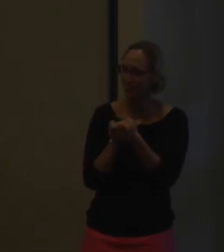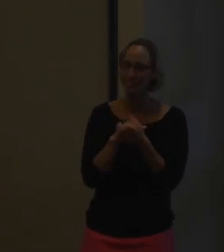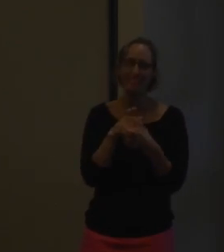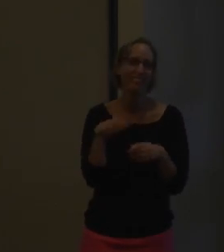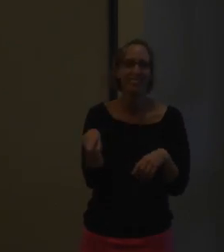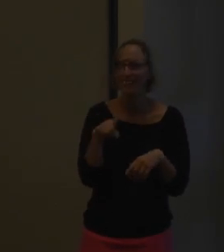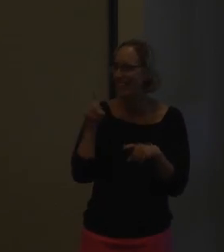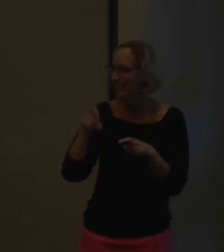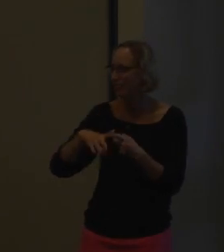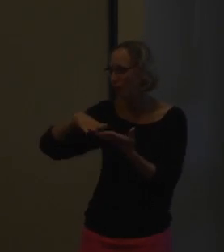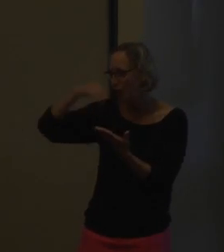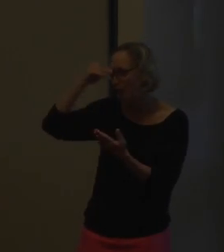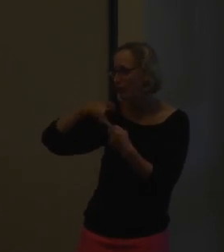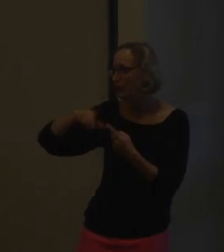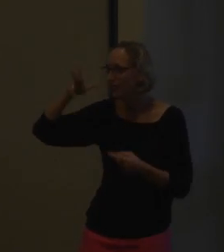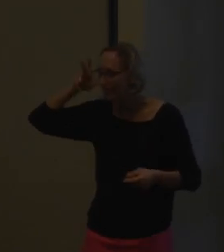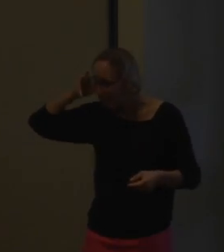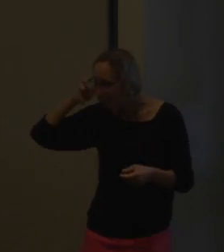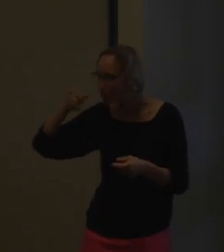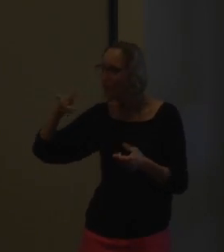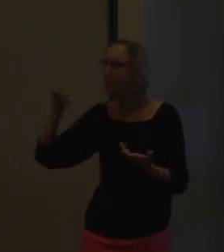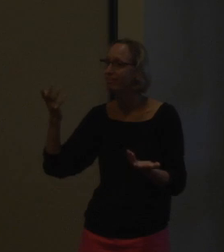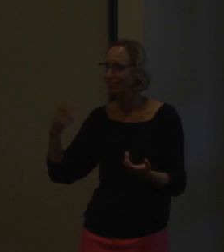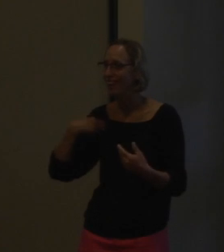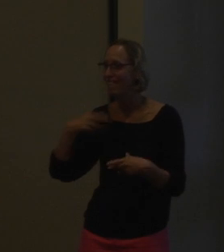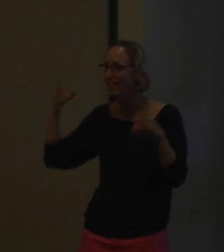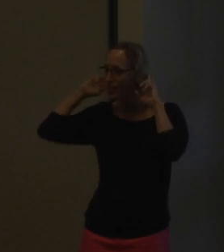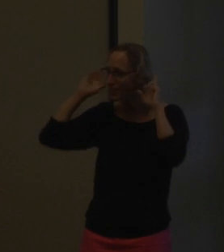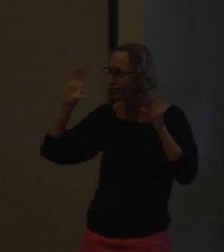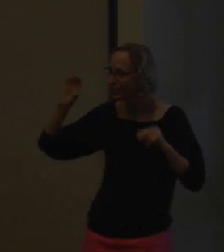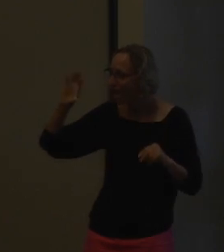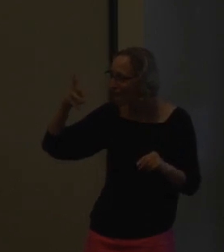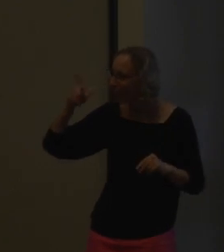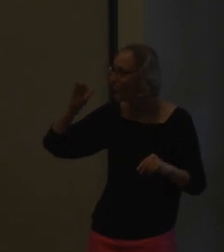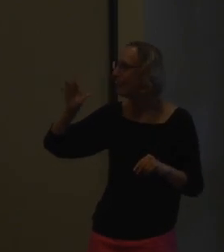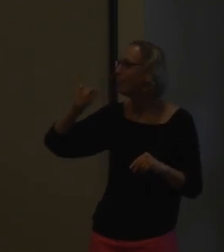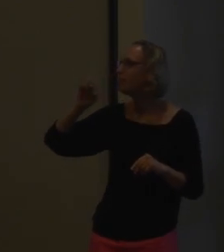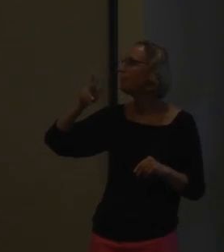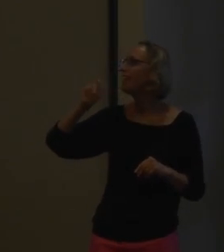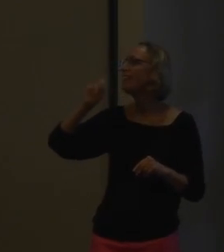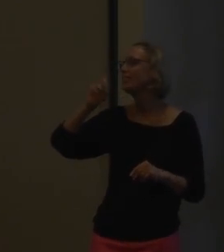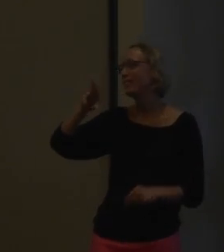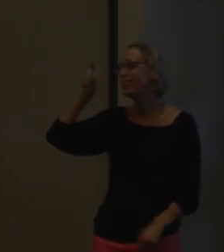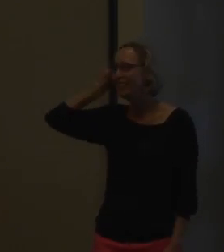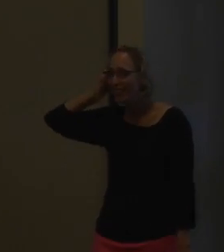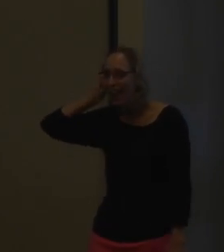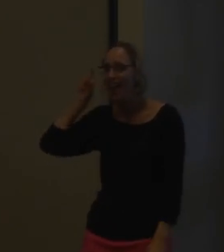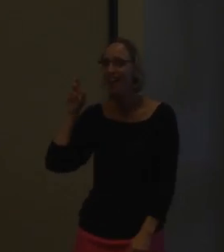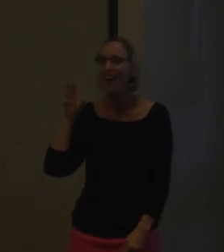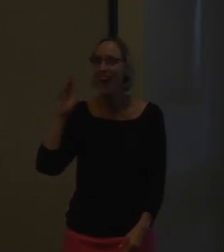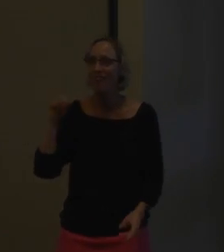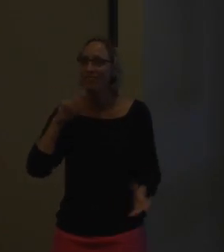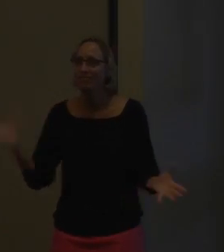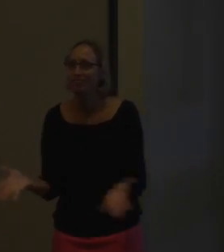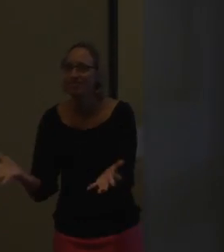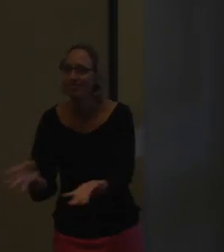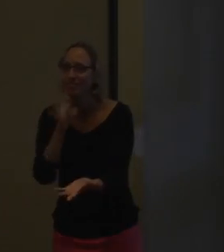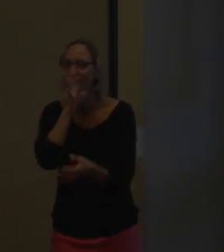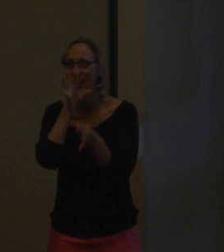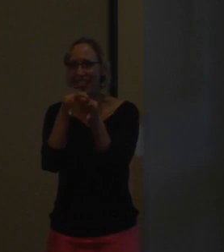That's the general belief that in order to read, you have to hear. So there's the cochlear implant that